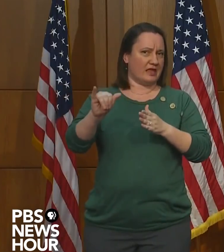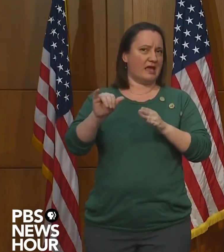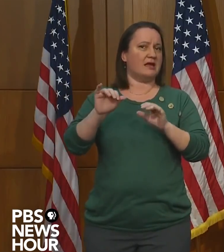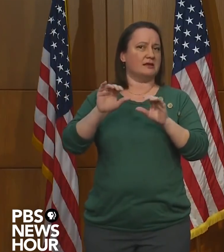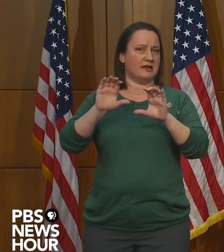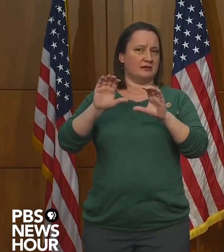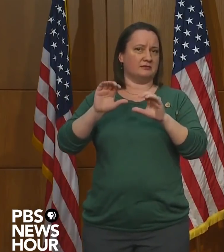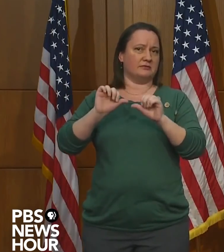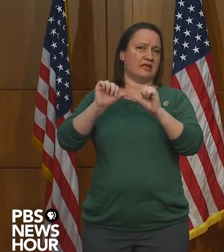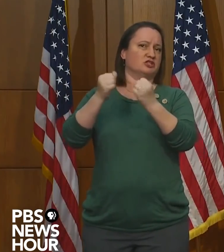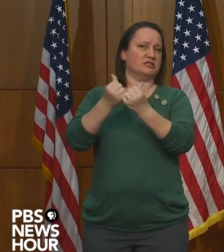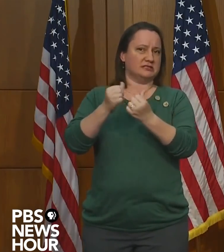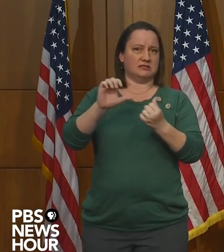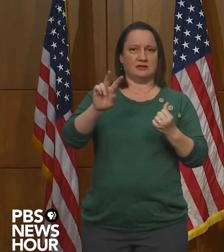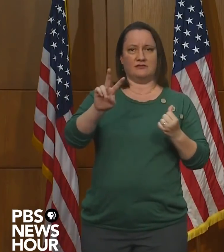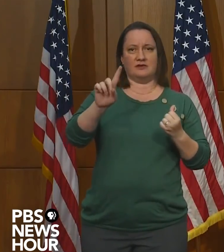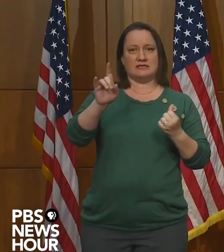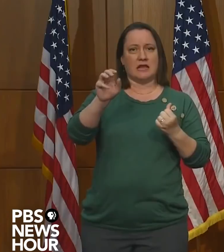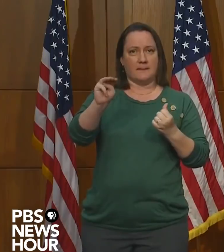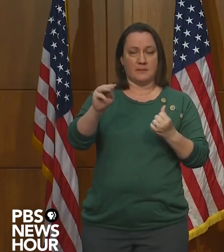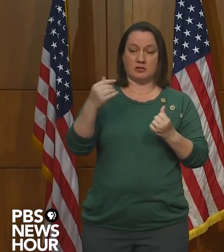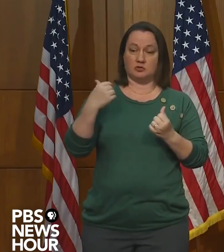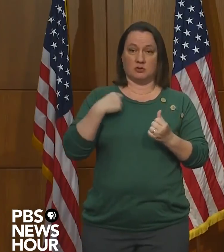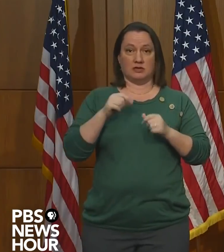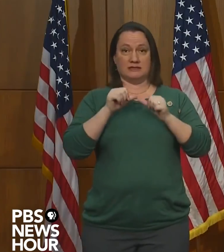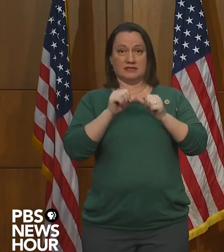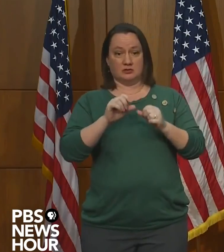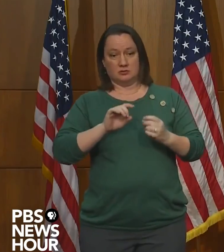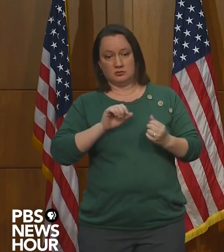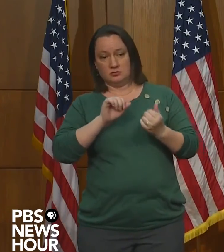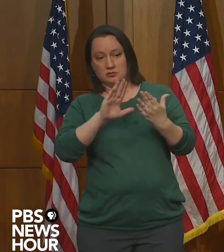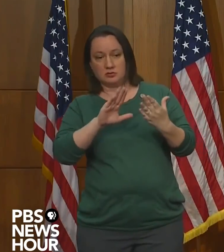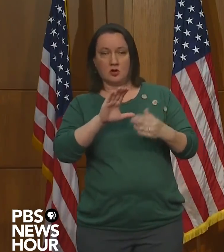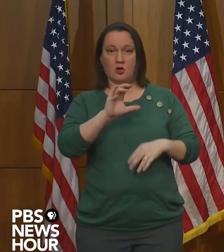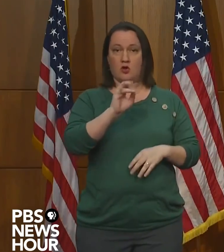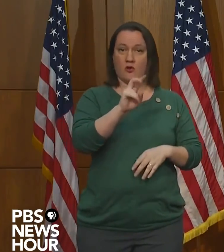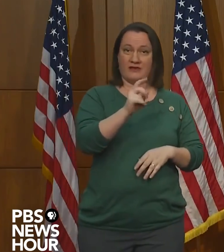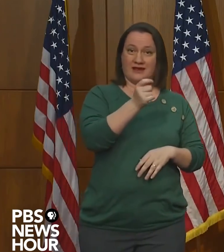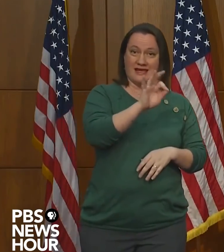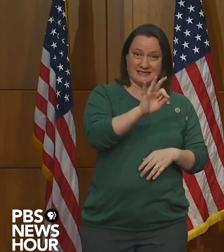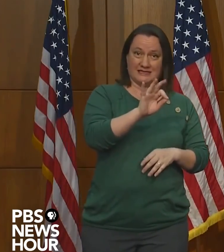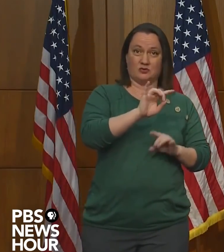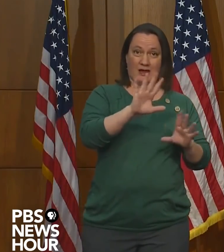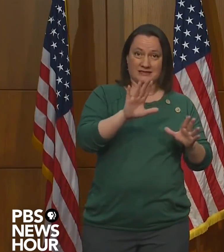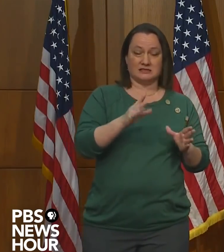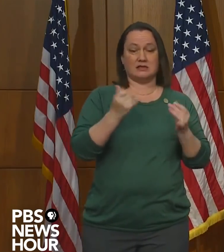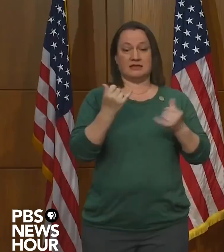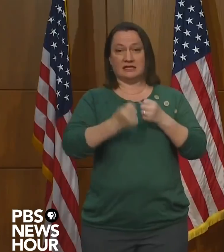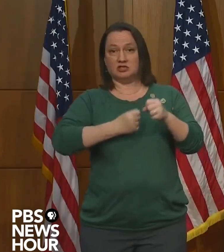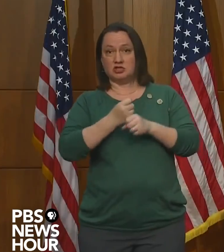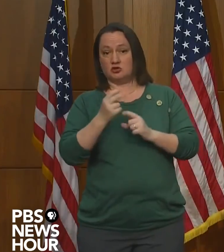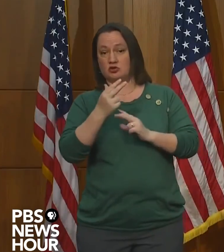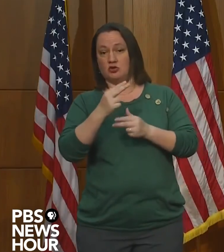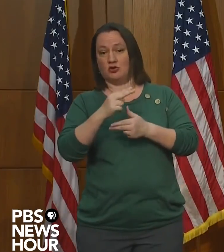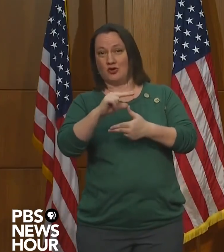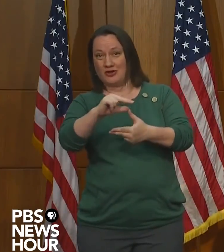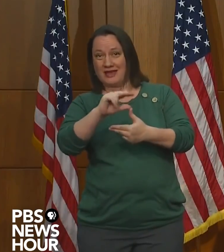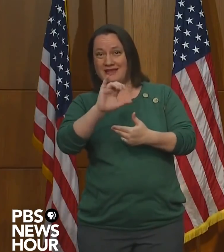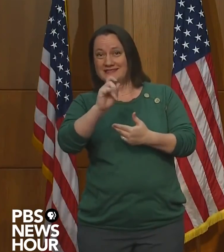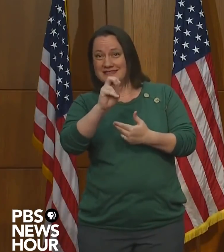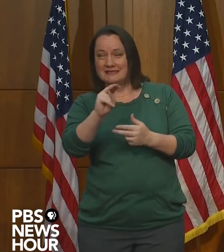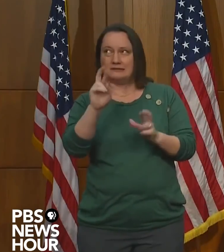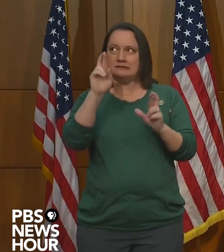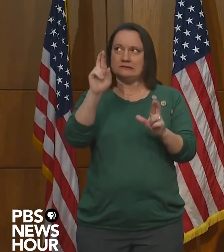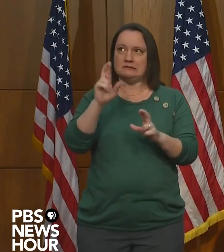with the COVID-19 crisis, this year's hurricane season, which hopefully will be quiet, and any